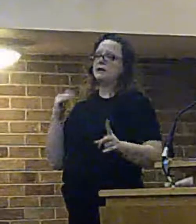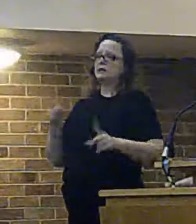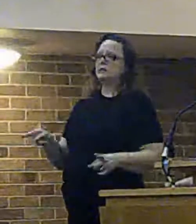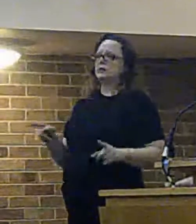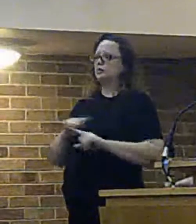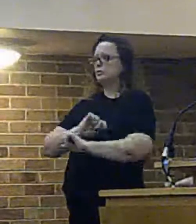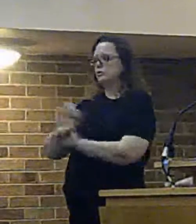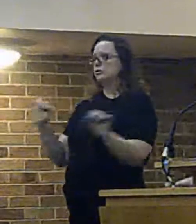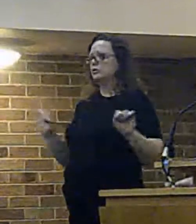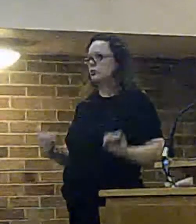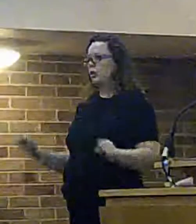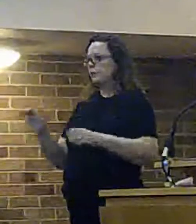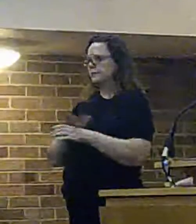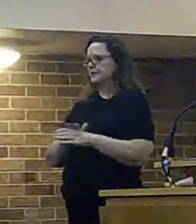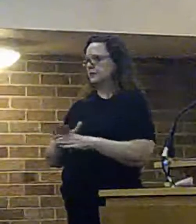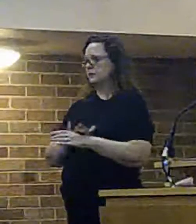position